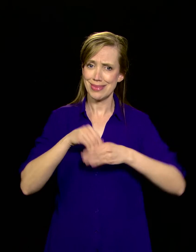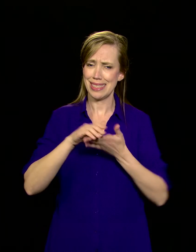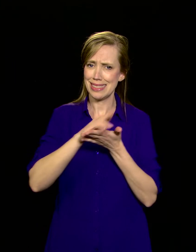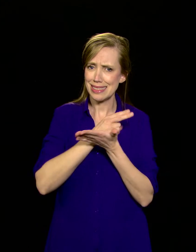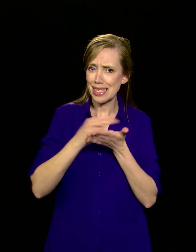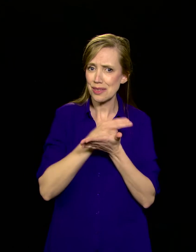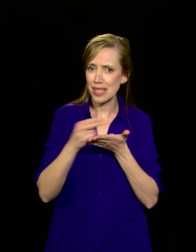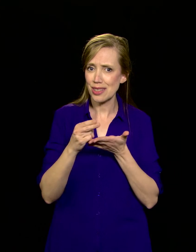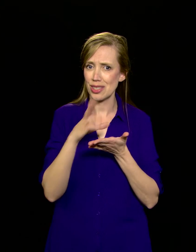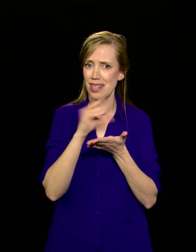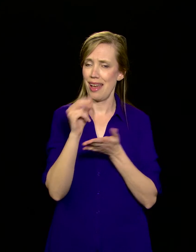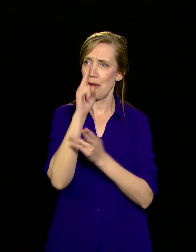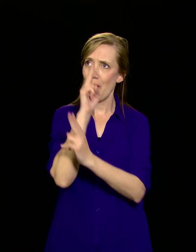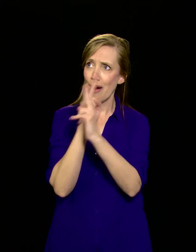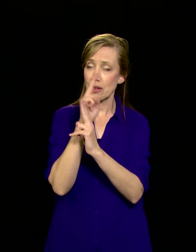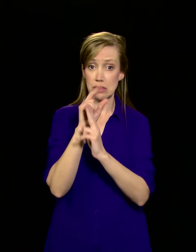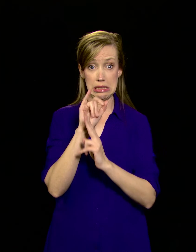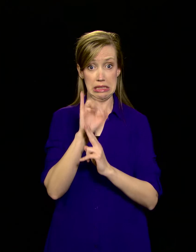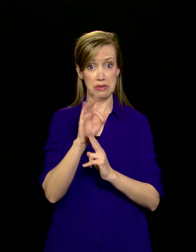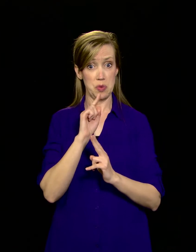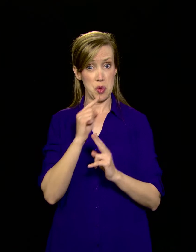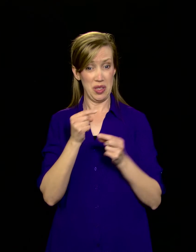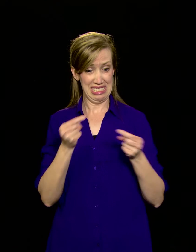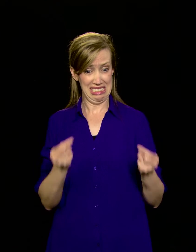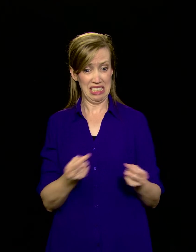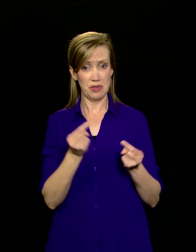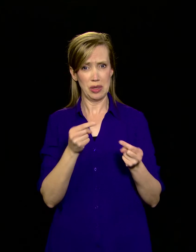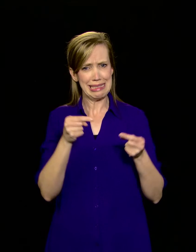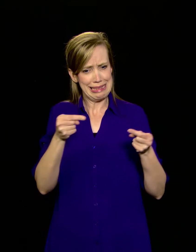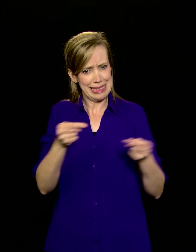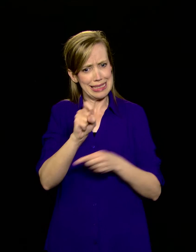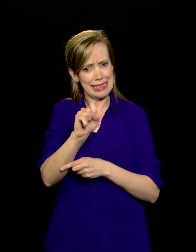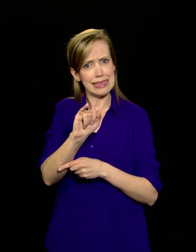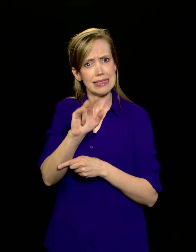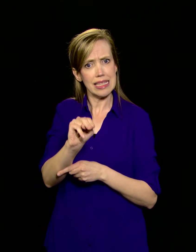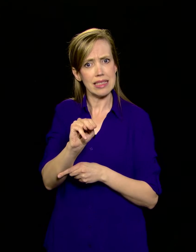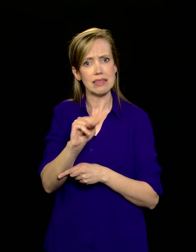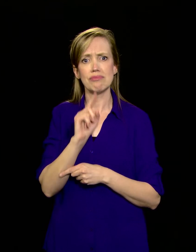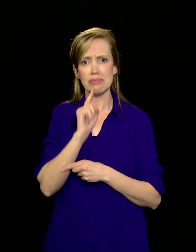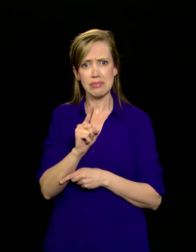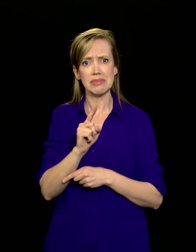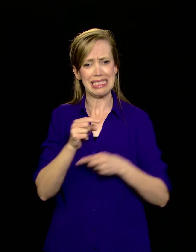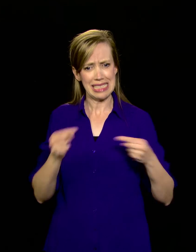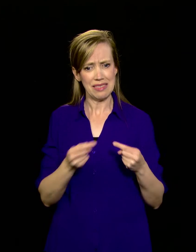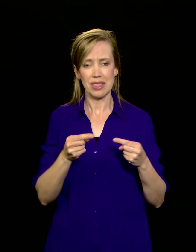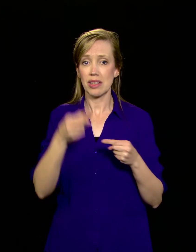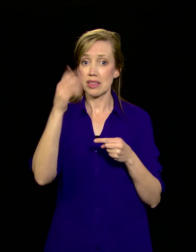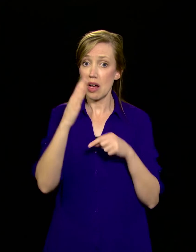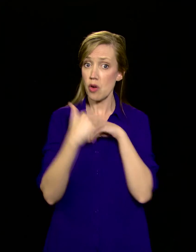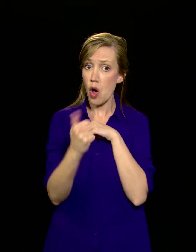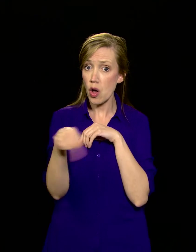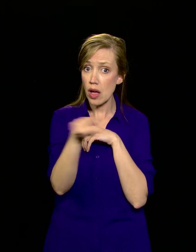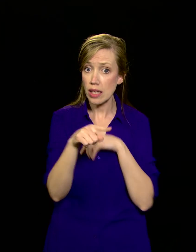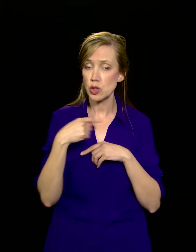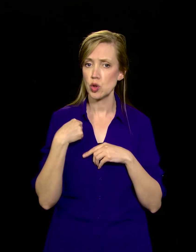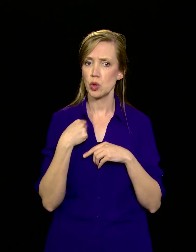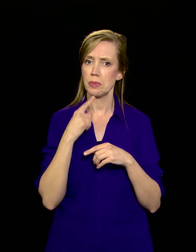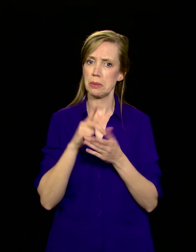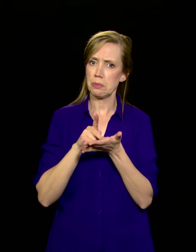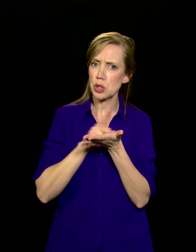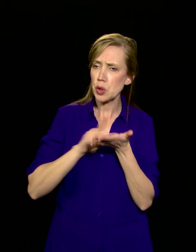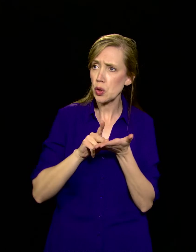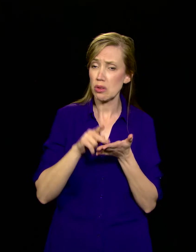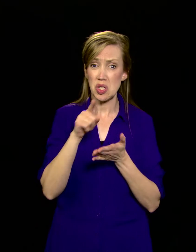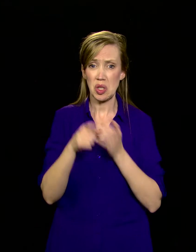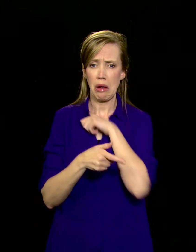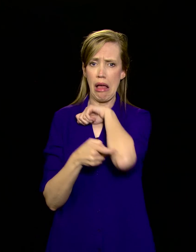and honor. If sin is sinful at all, then it's always sinful. God calls us to purity, and He can keep you pure if you'll let Him. If